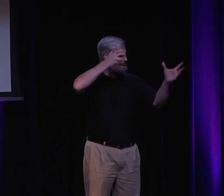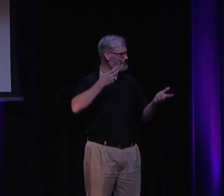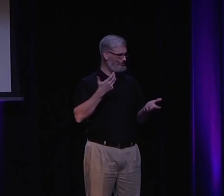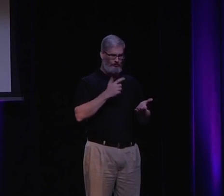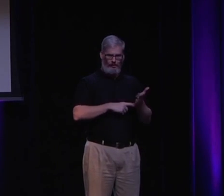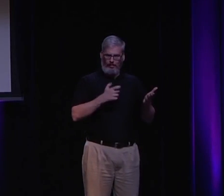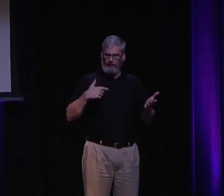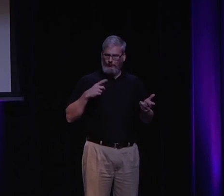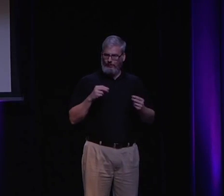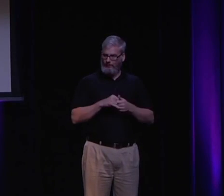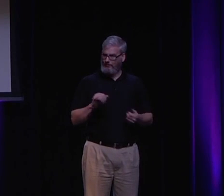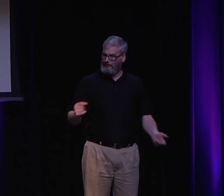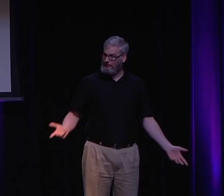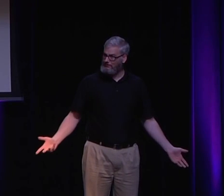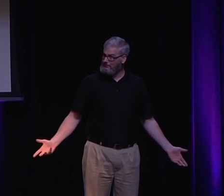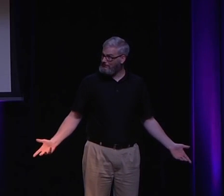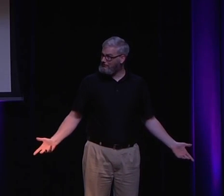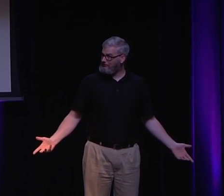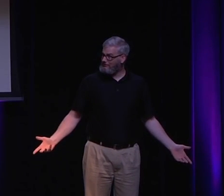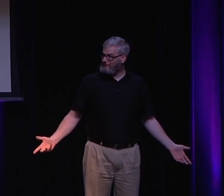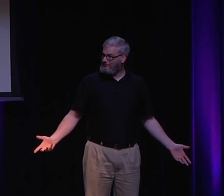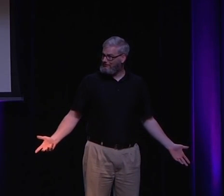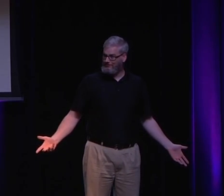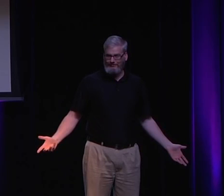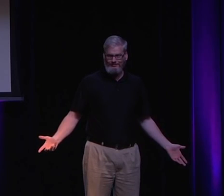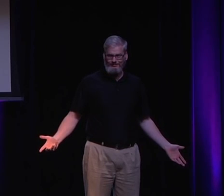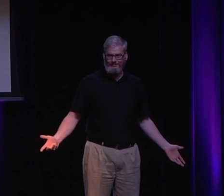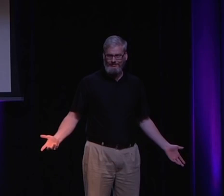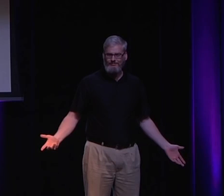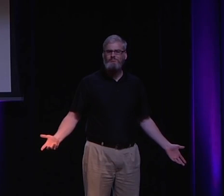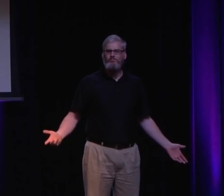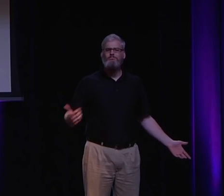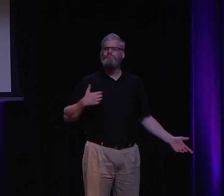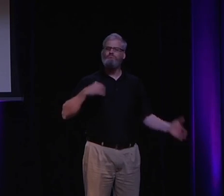theology experience. I have a lot of knowledge about the Bible. I mean, what am I supposed to do with all this stuff?